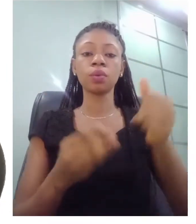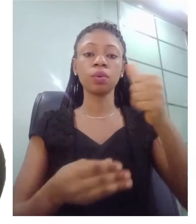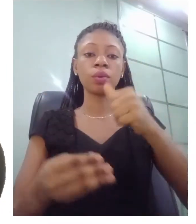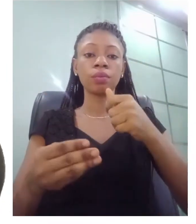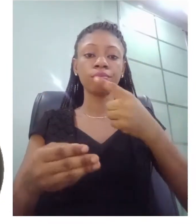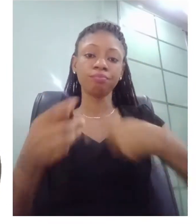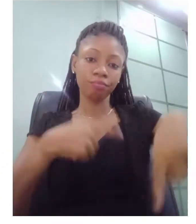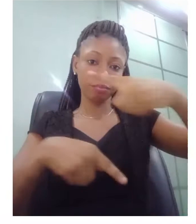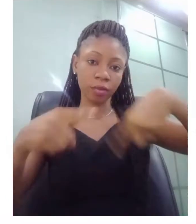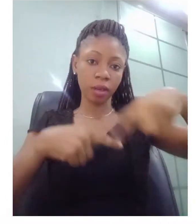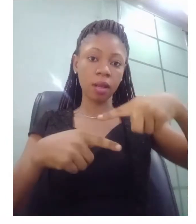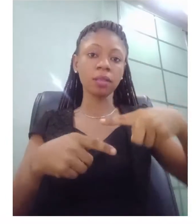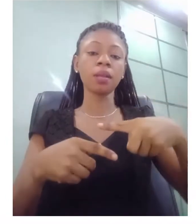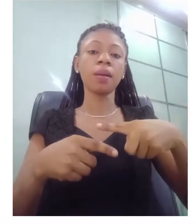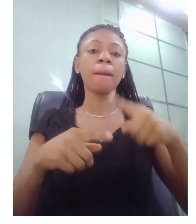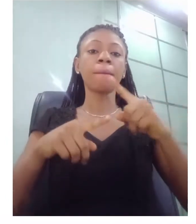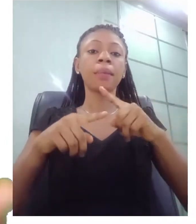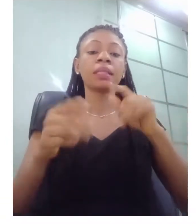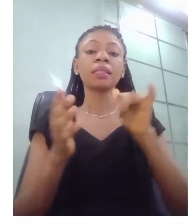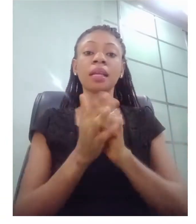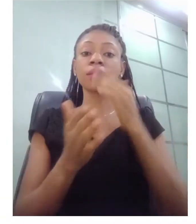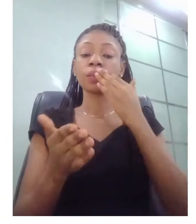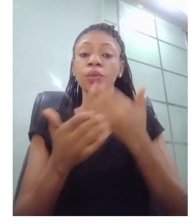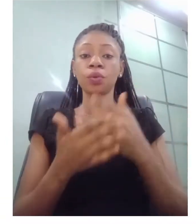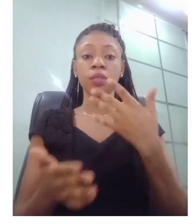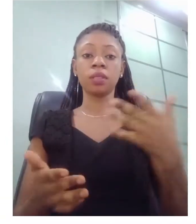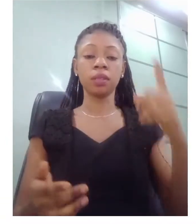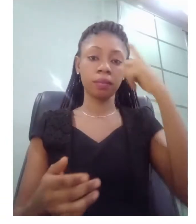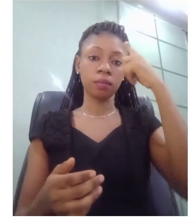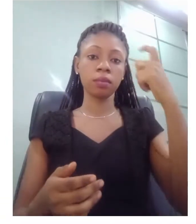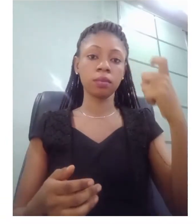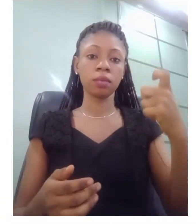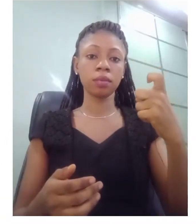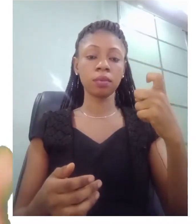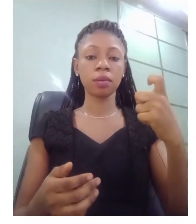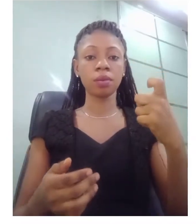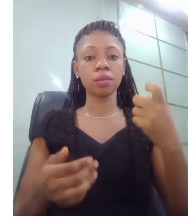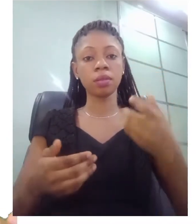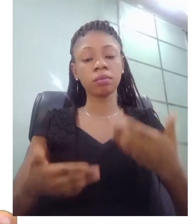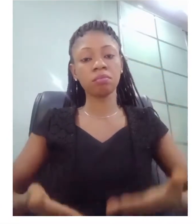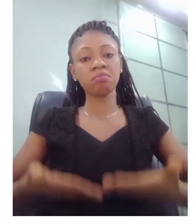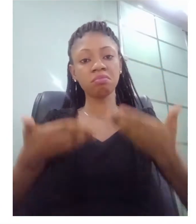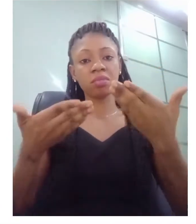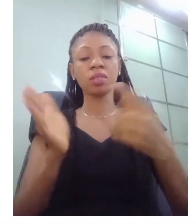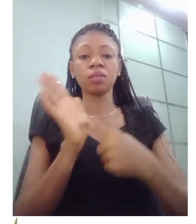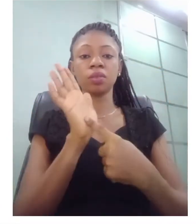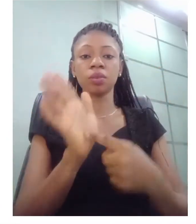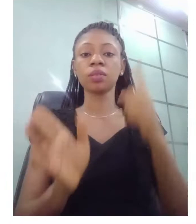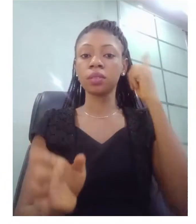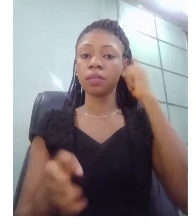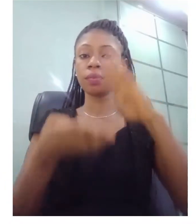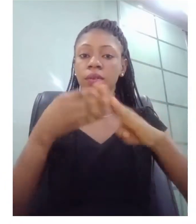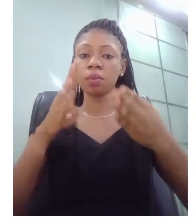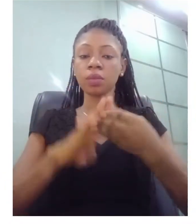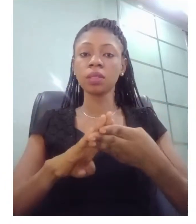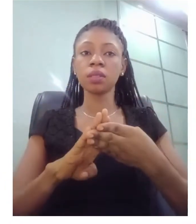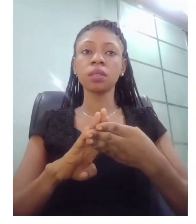was a very beautiful thing for modeling of language. Even though she was 10 at the time this happened, the